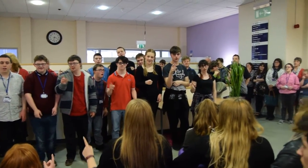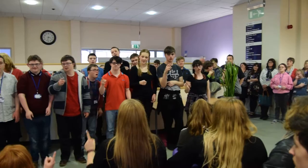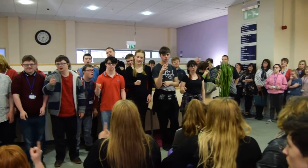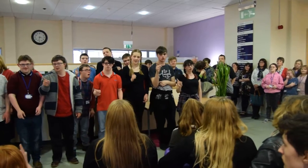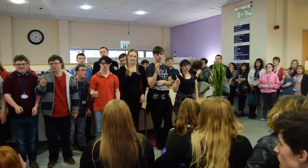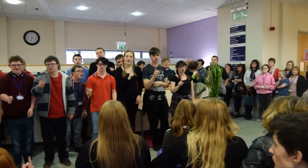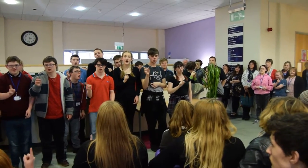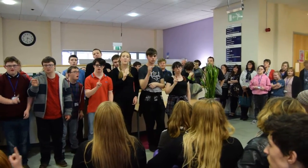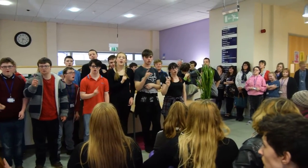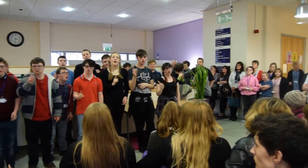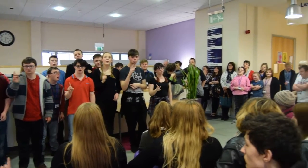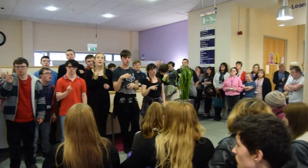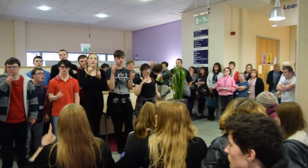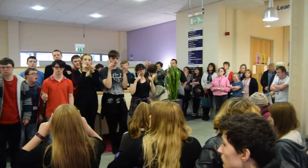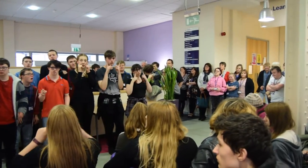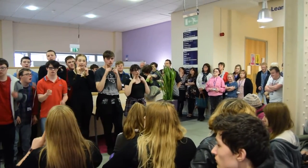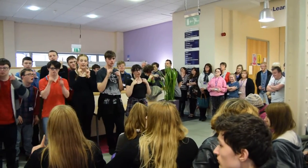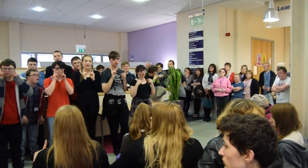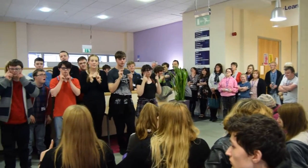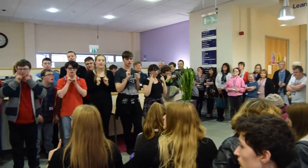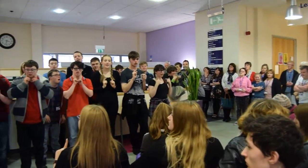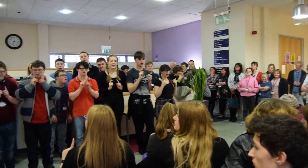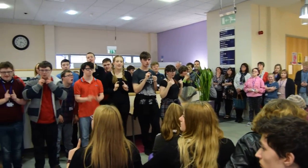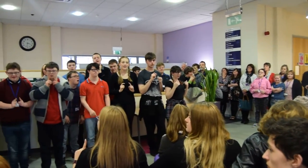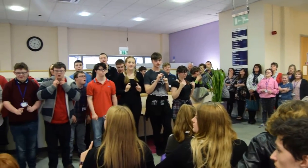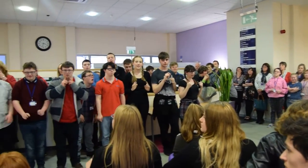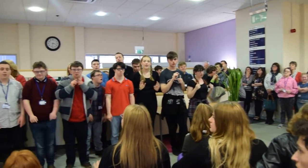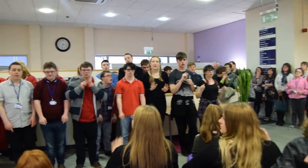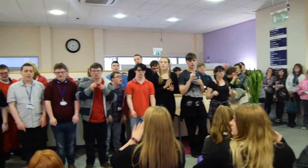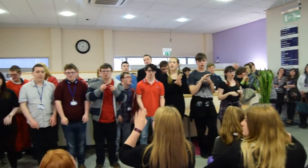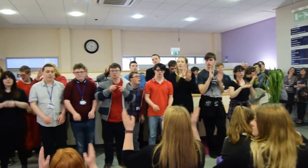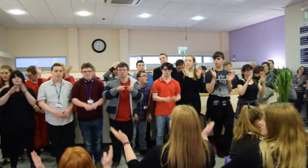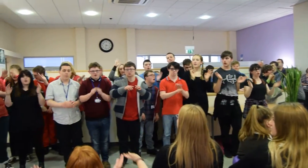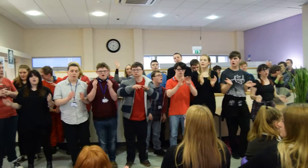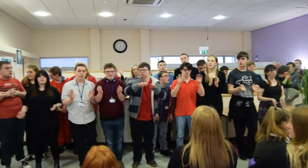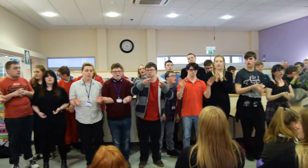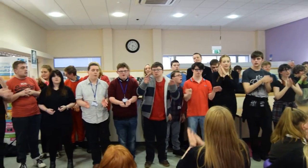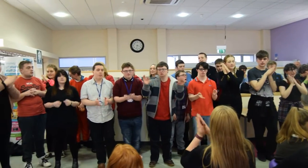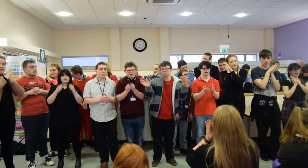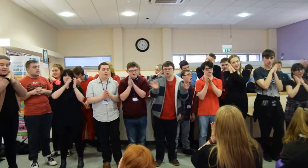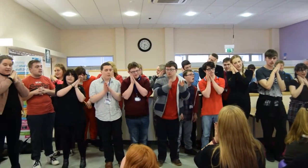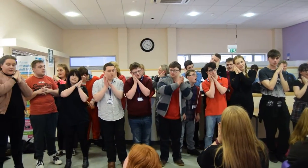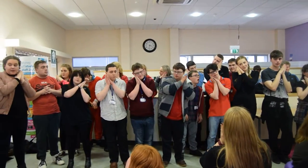someone was weeping, but the world was sleeping,